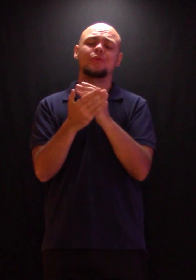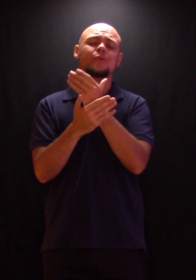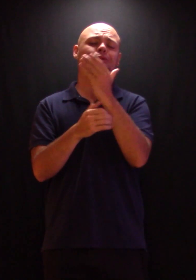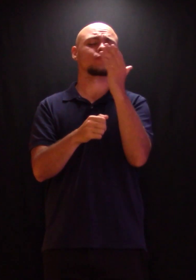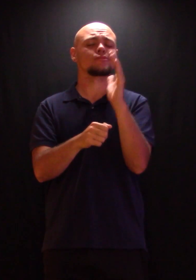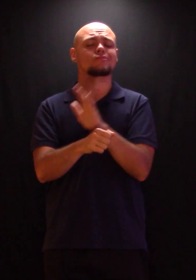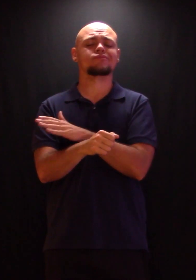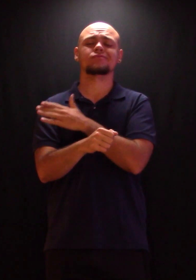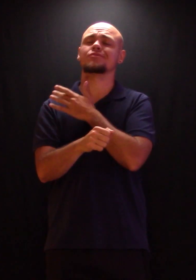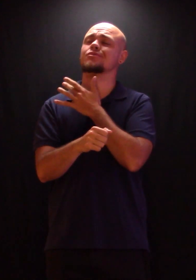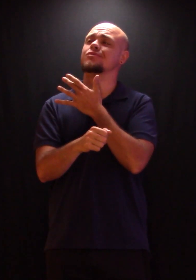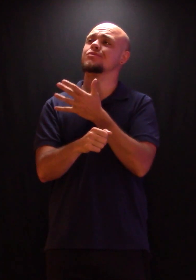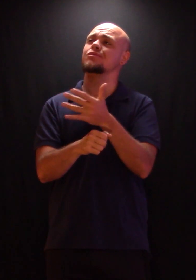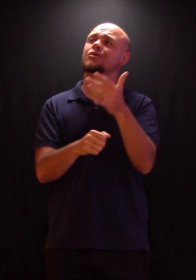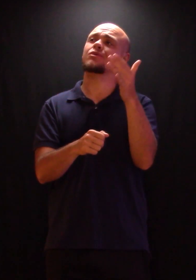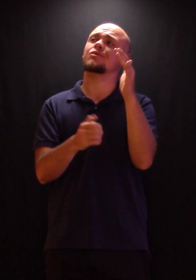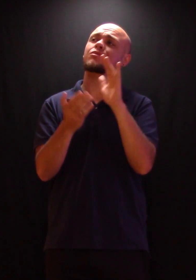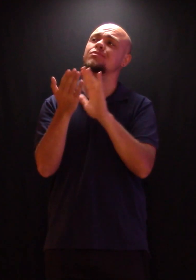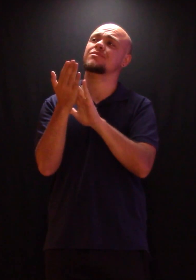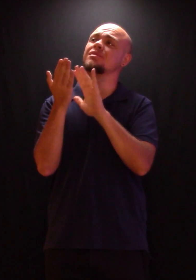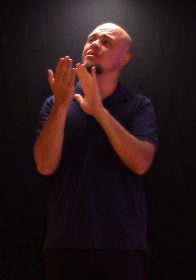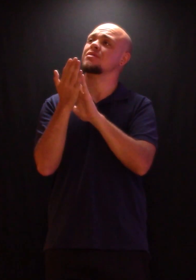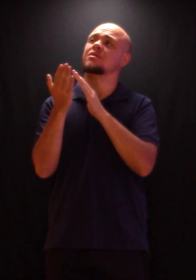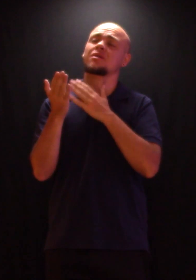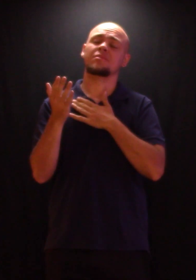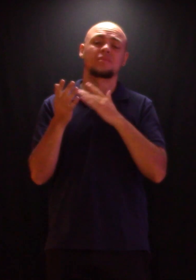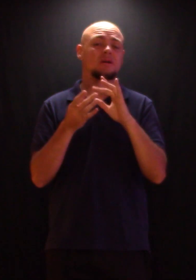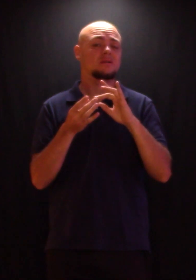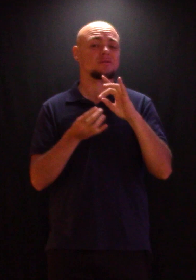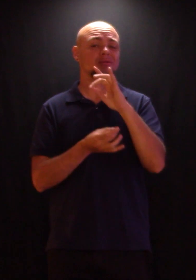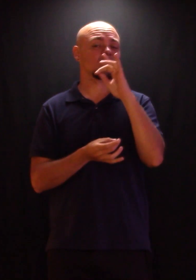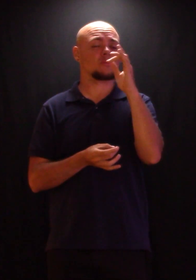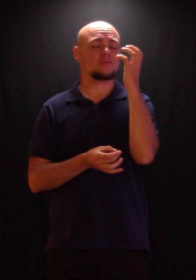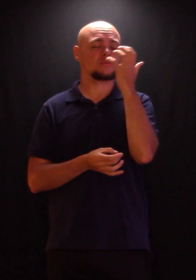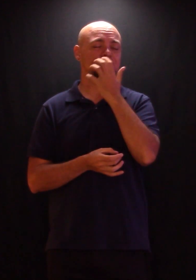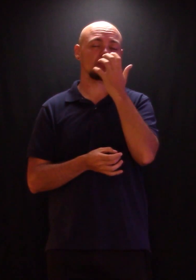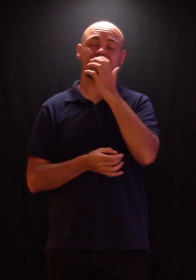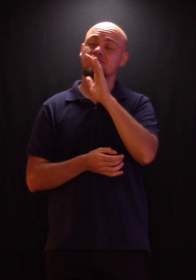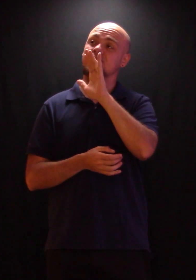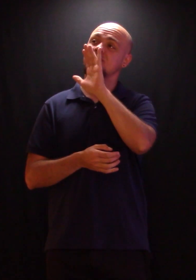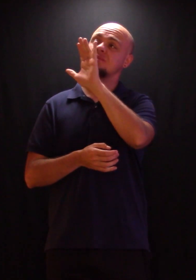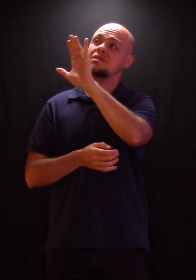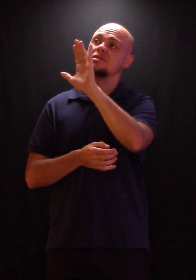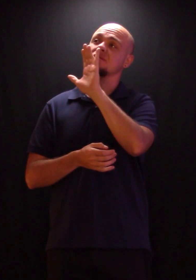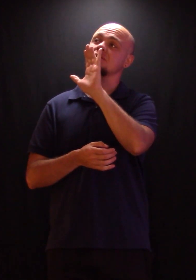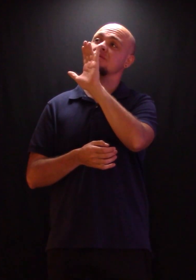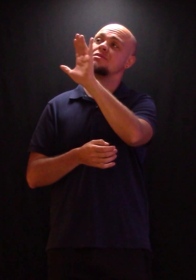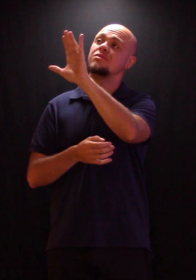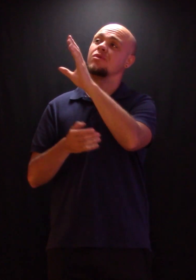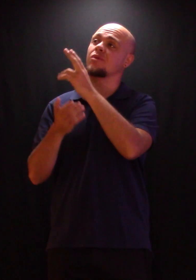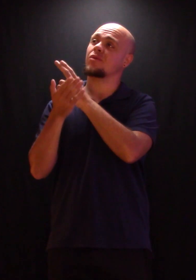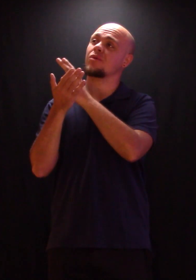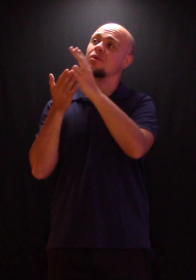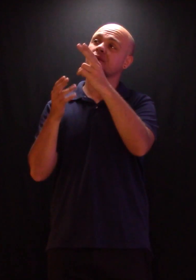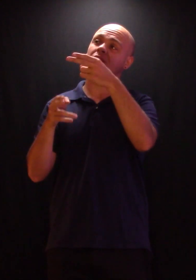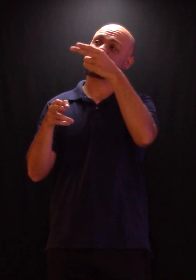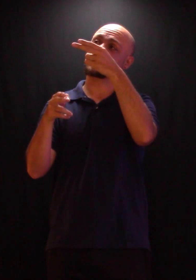never before, O my soul I'll worship Your